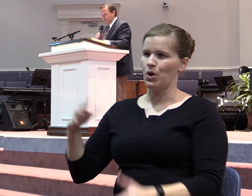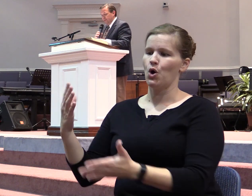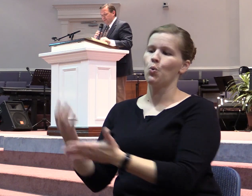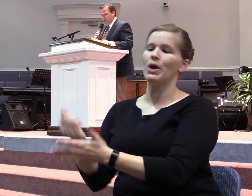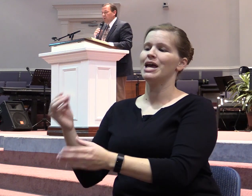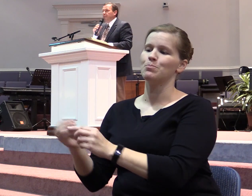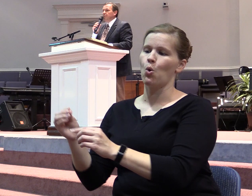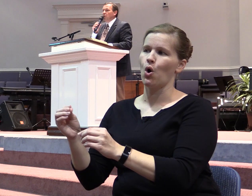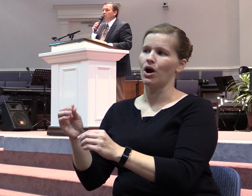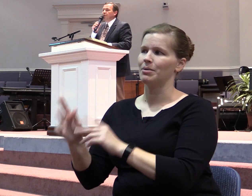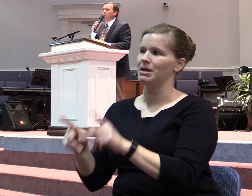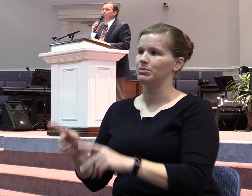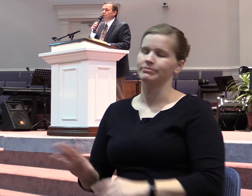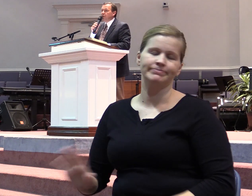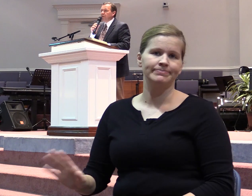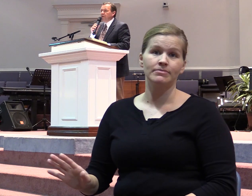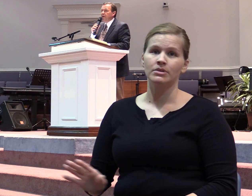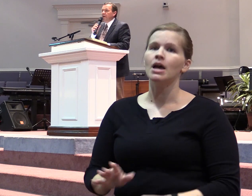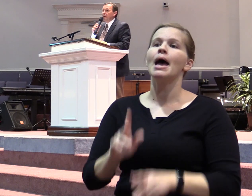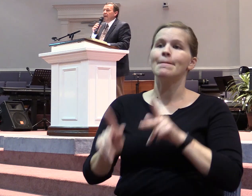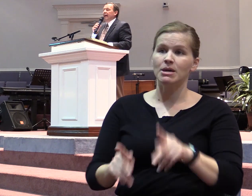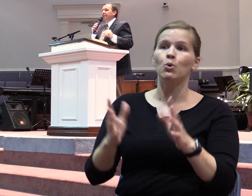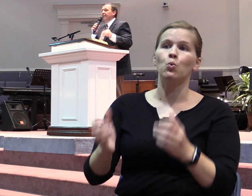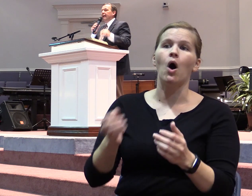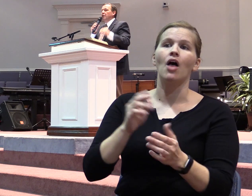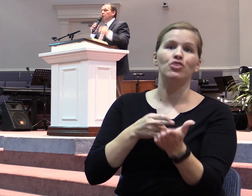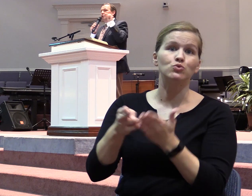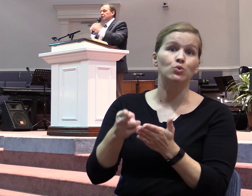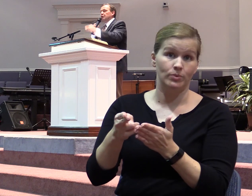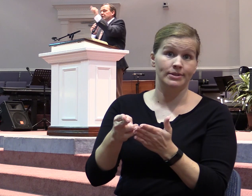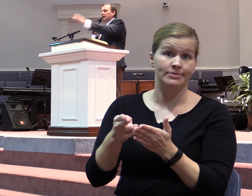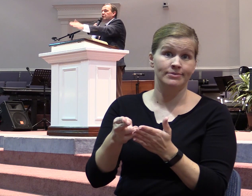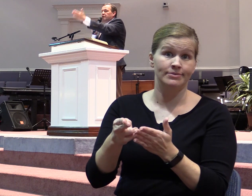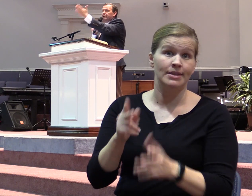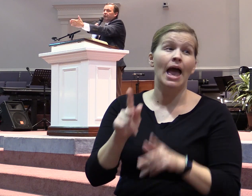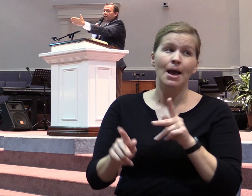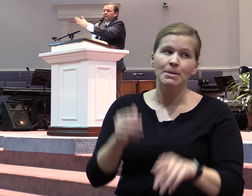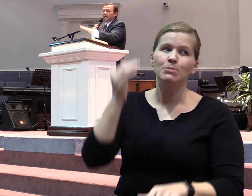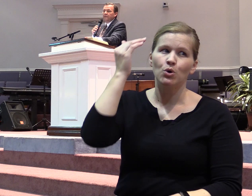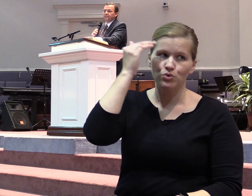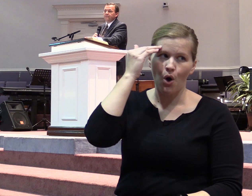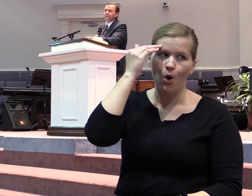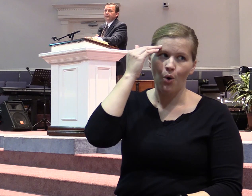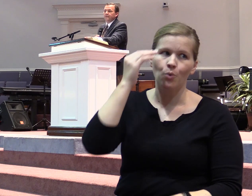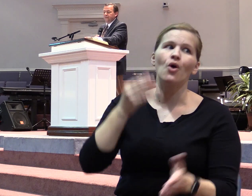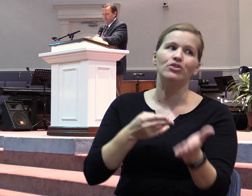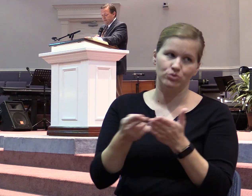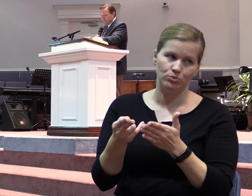You know what people want? People want the truth. That's right. And they know the truth is contrary to their lifestyle. Right. Amen to that.